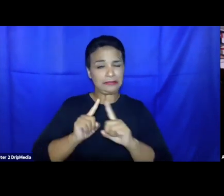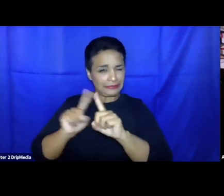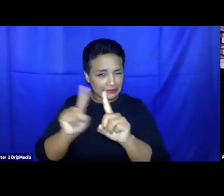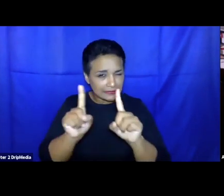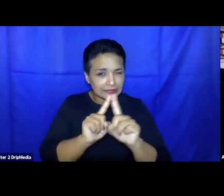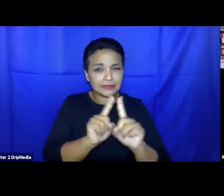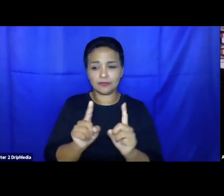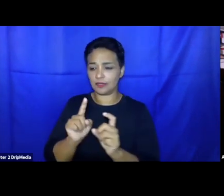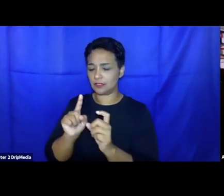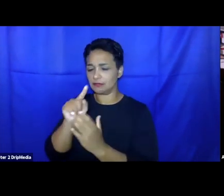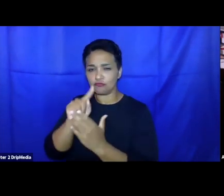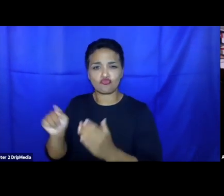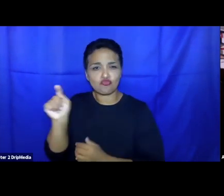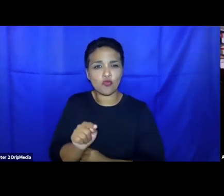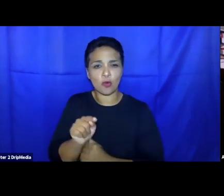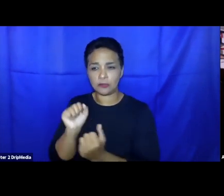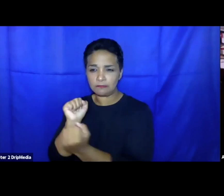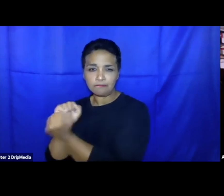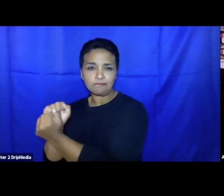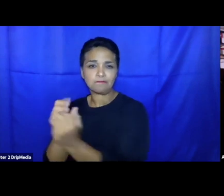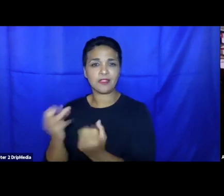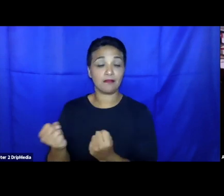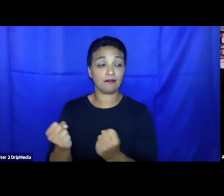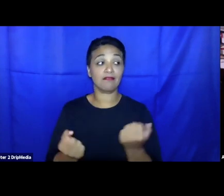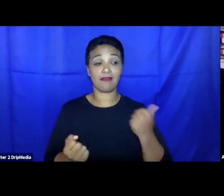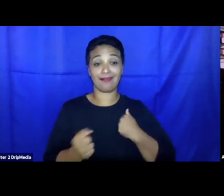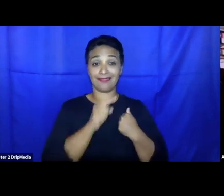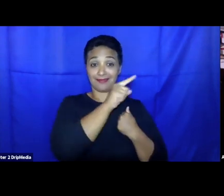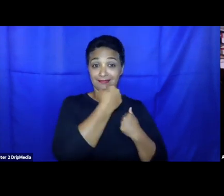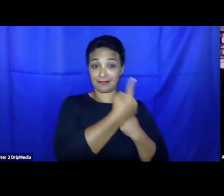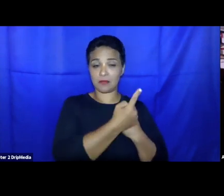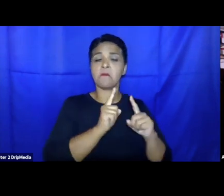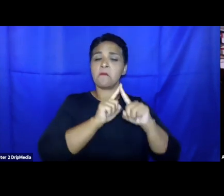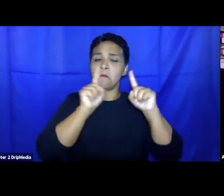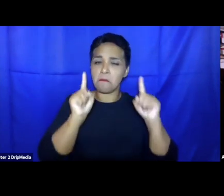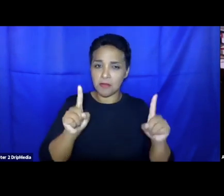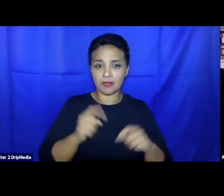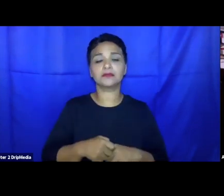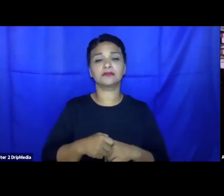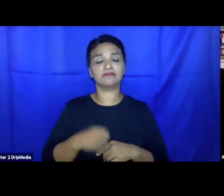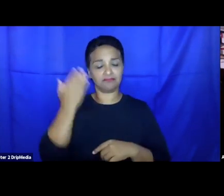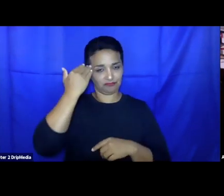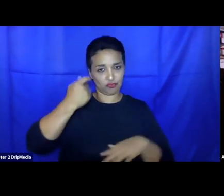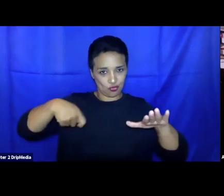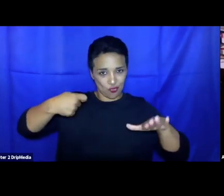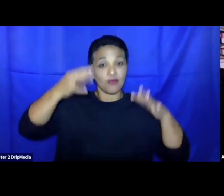the Canadian litigants argued, but the court decided it on the narrowest possible grounds with respect to U.S.